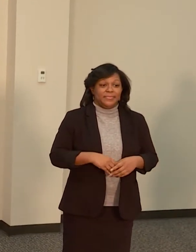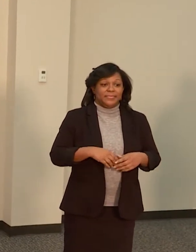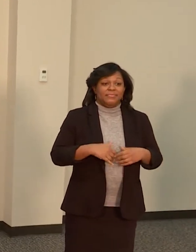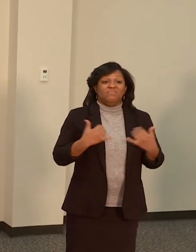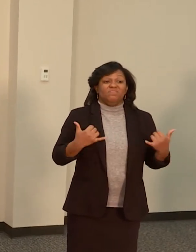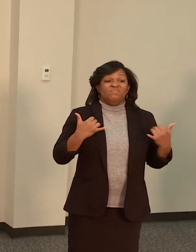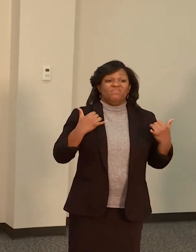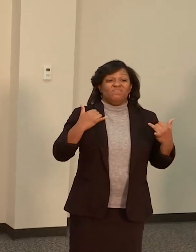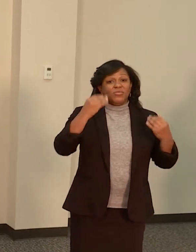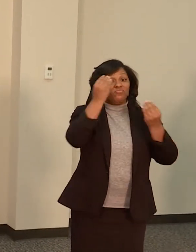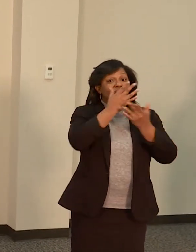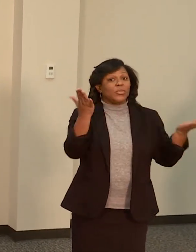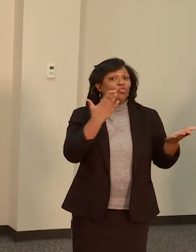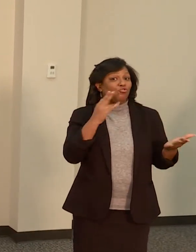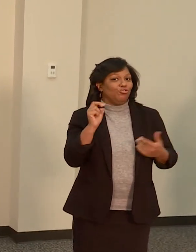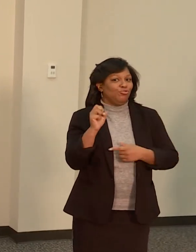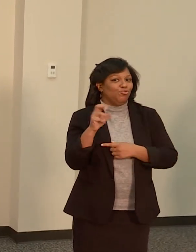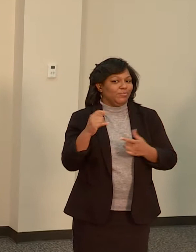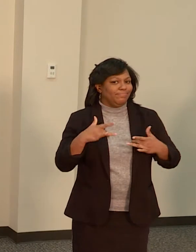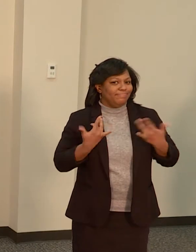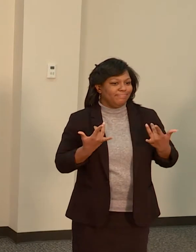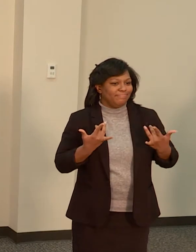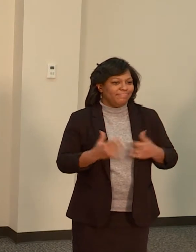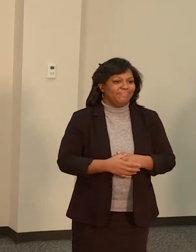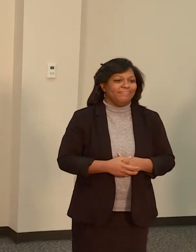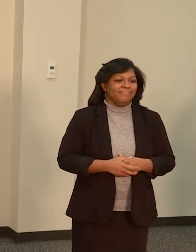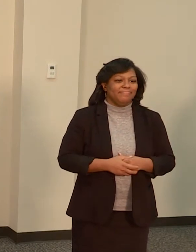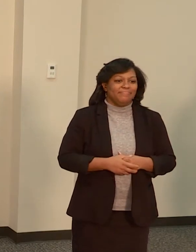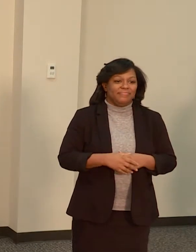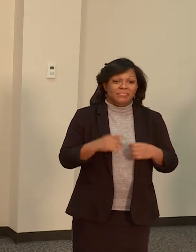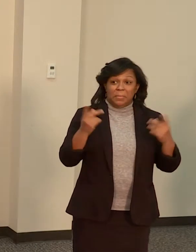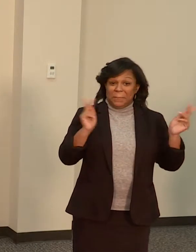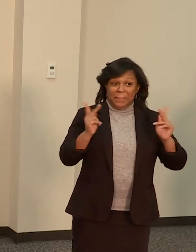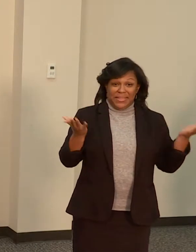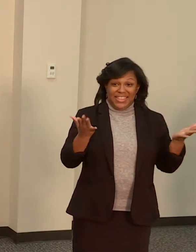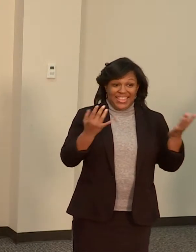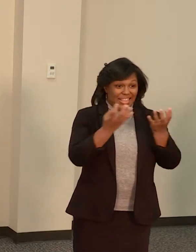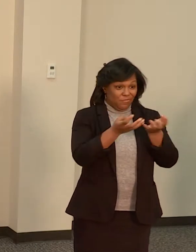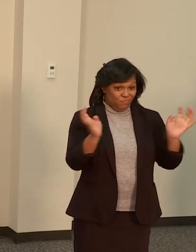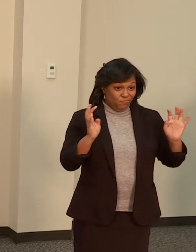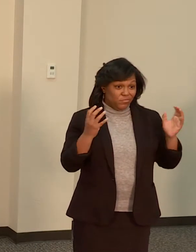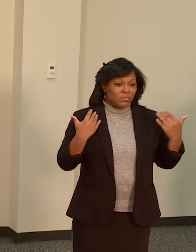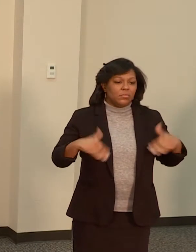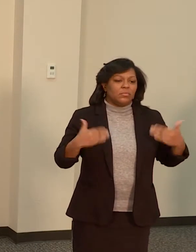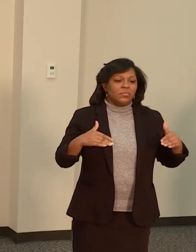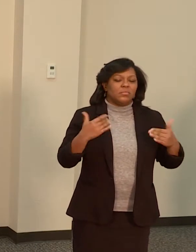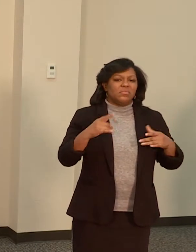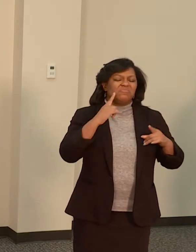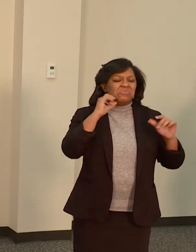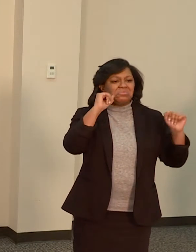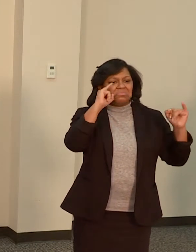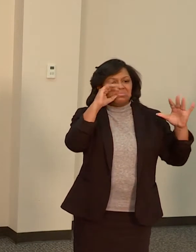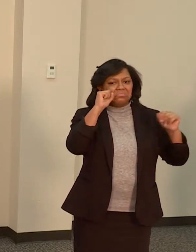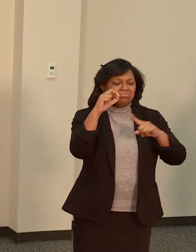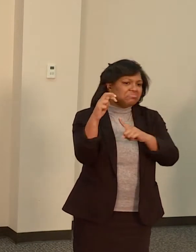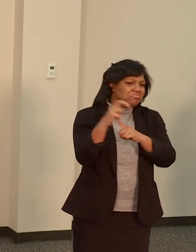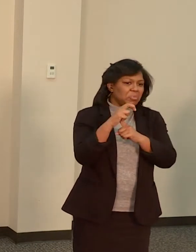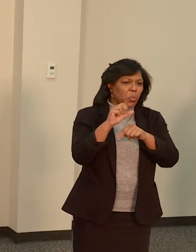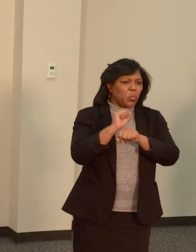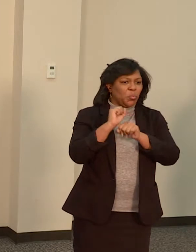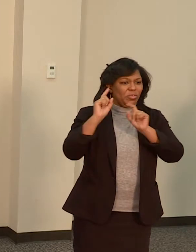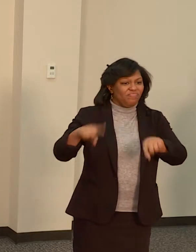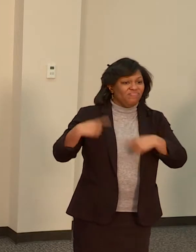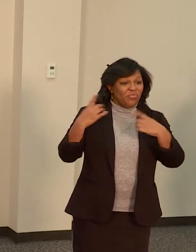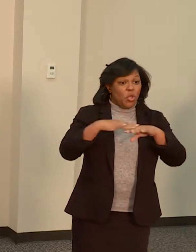This group of people that is with me here today has done an extraordinary amount of work on the issue of affordable